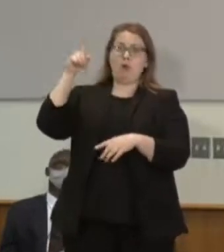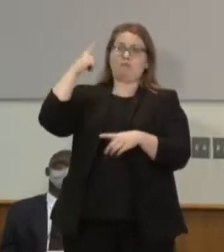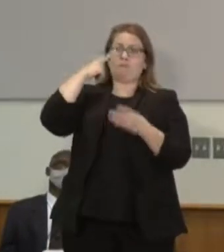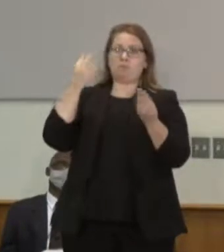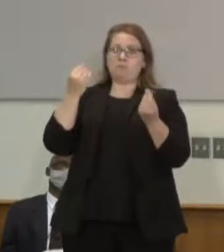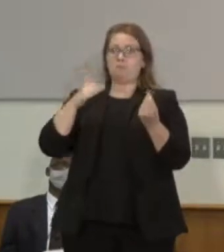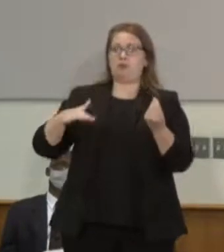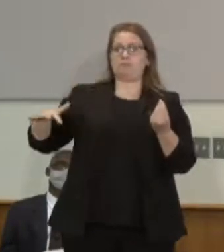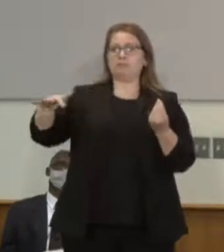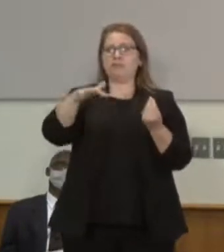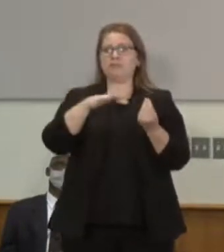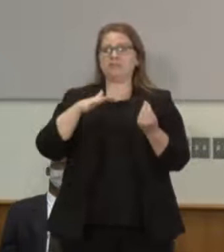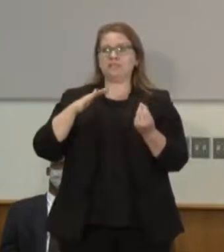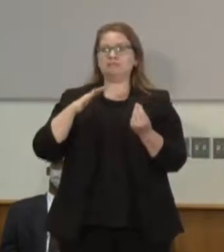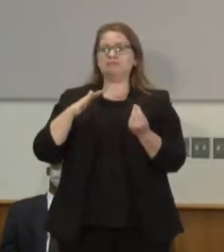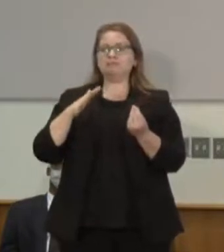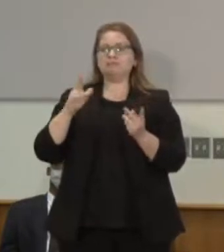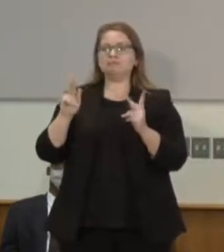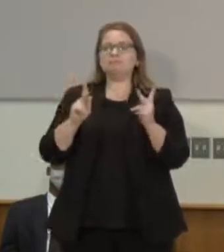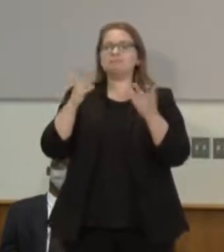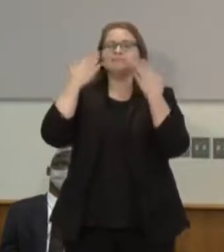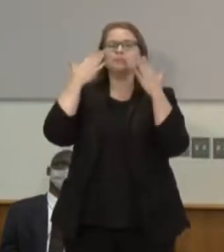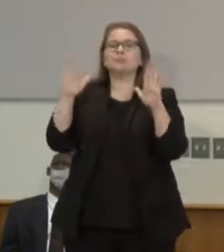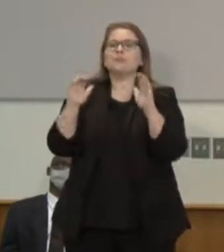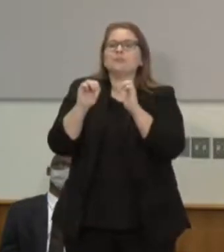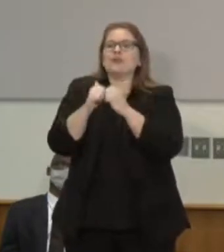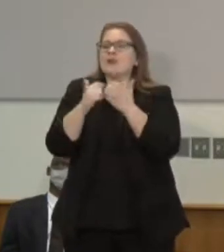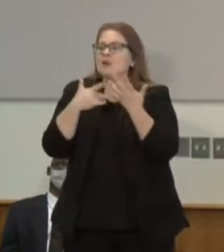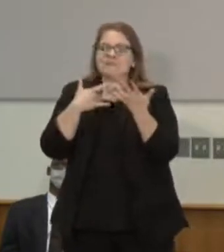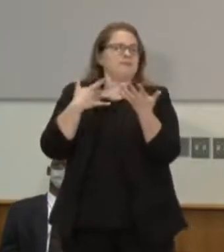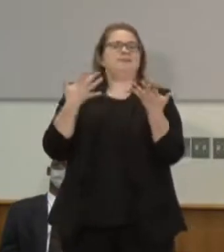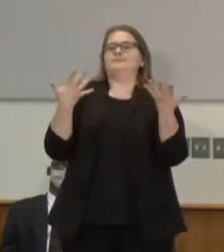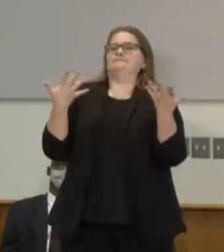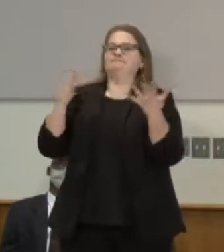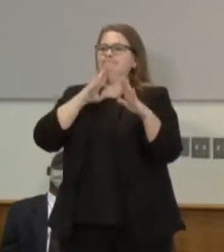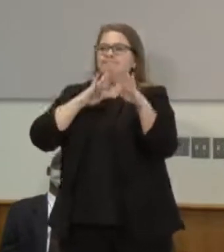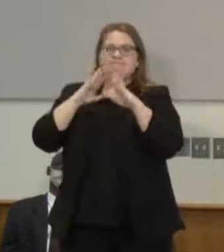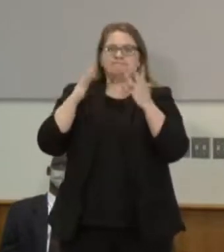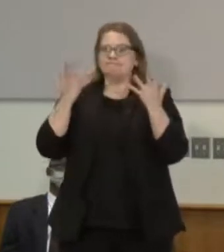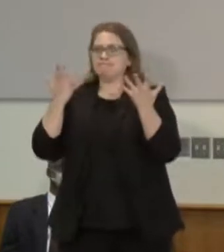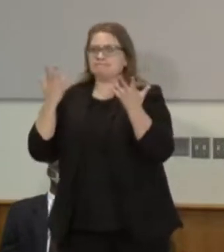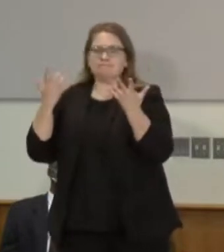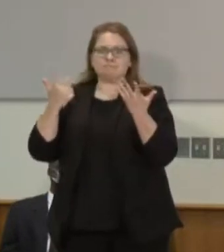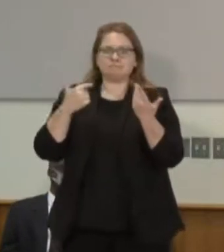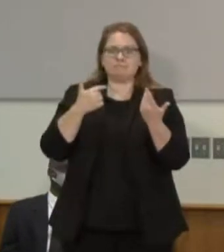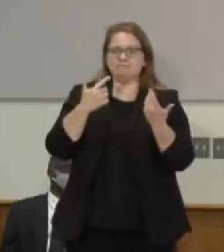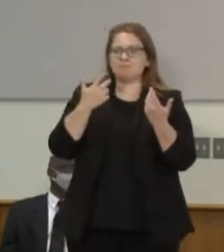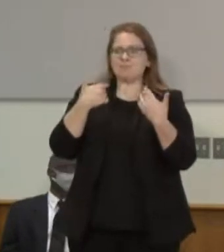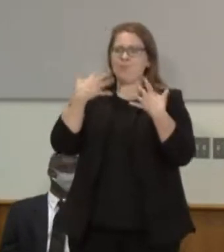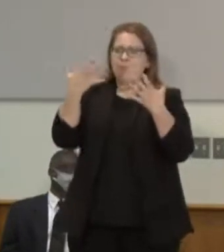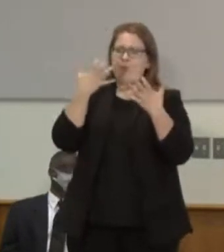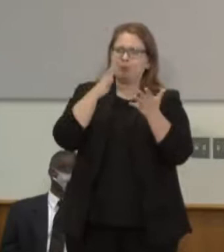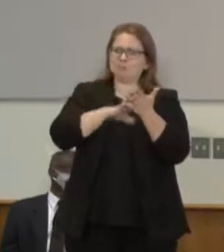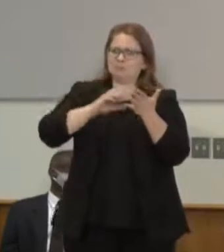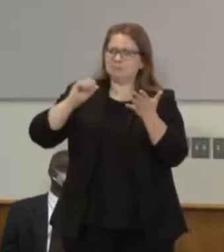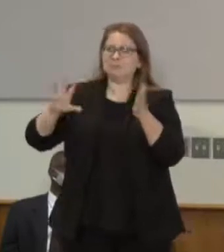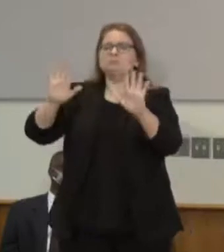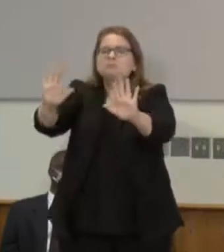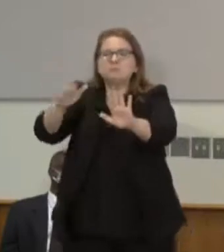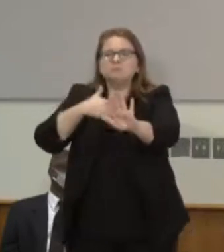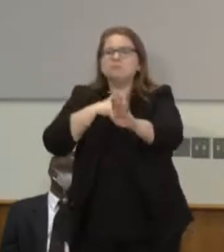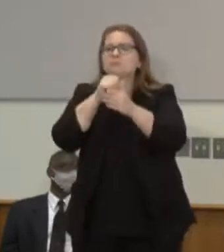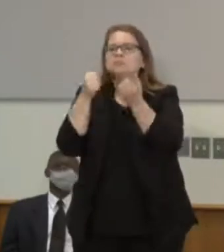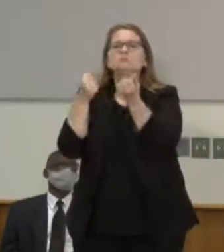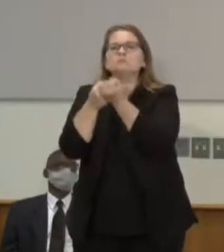folks don't know how to do that and I'm not certain they feel like there's a way to remove them so I just want to be clear I won't condone the behavior there will be